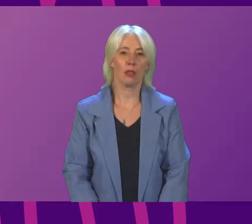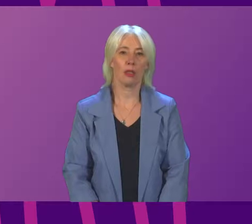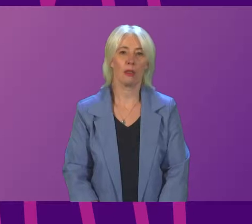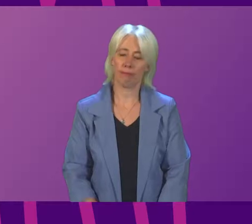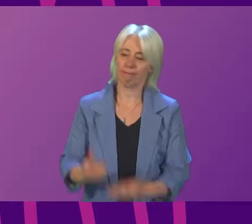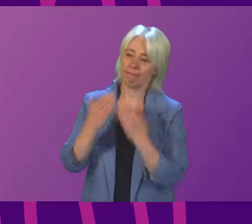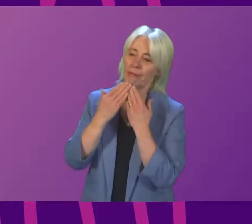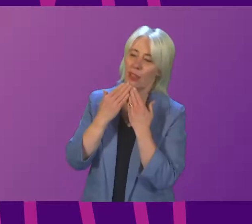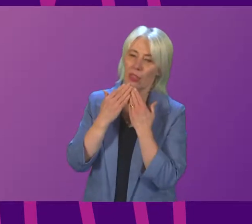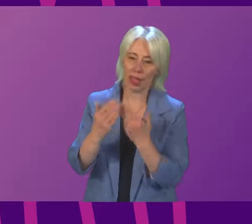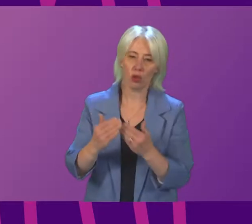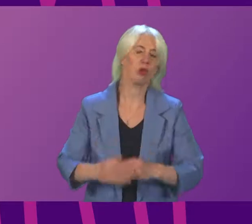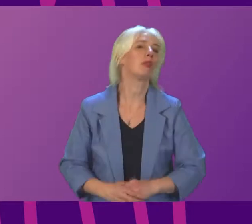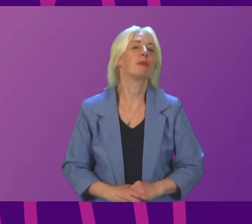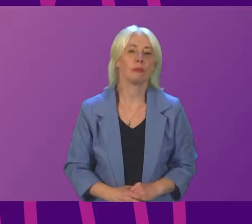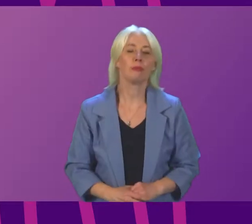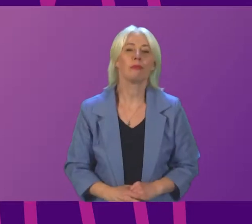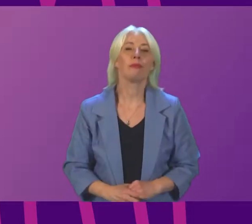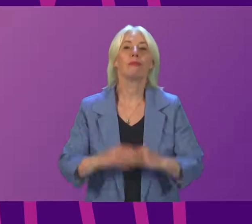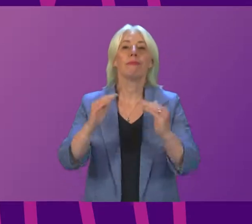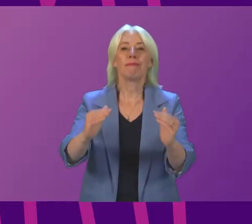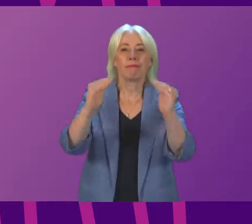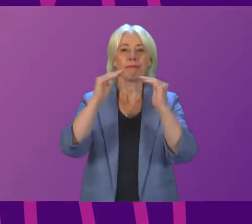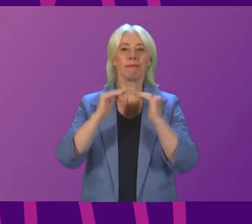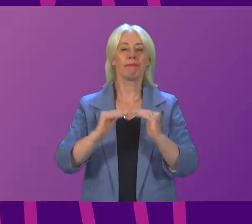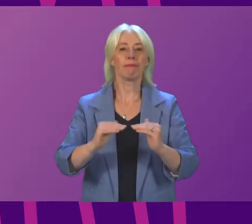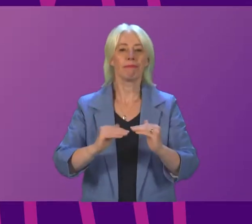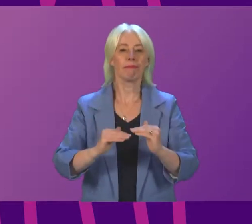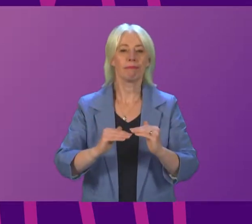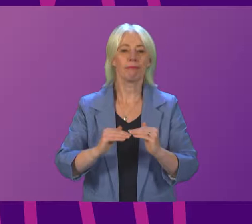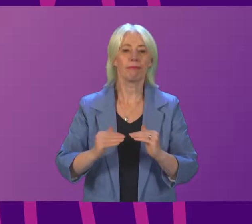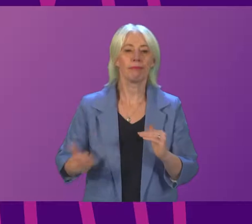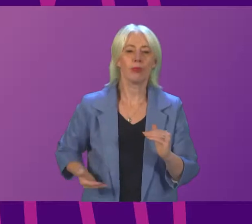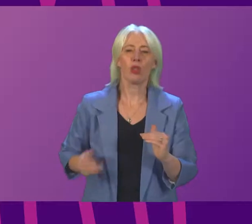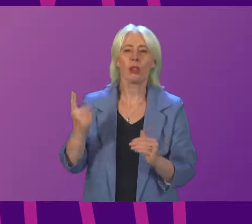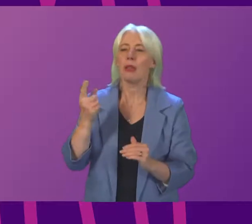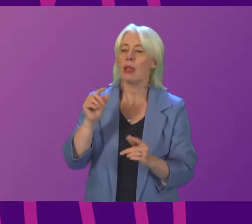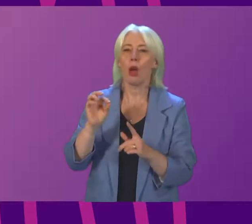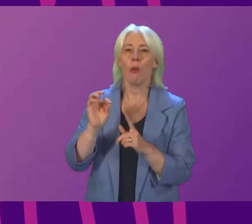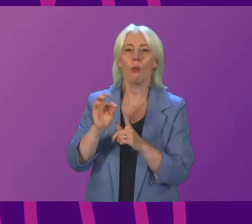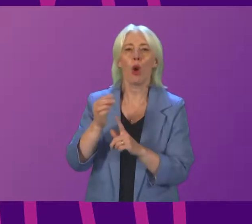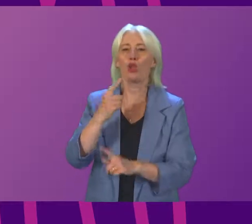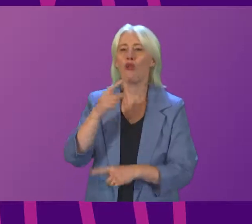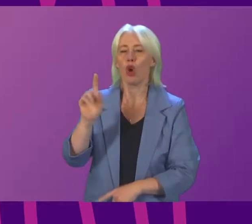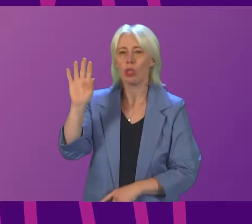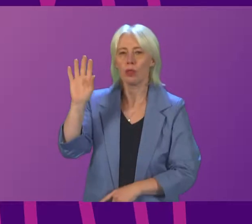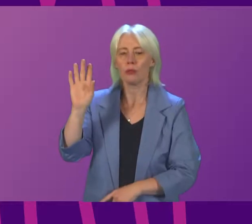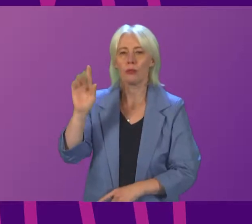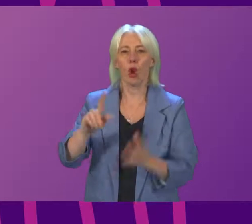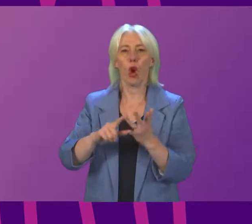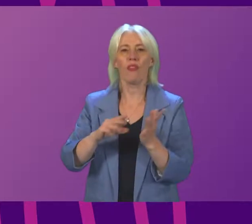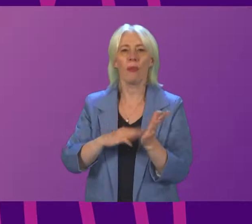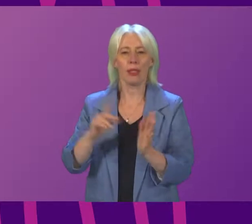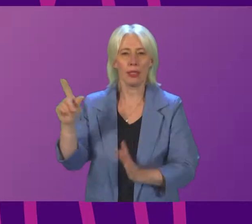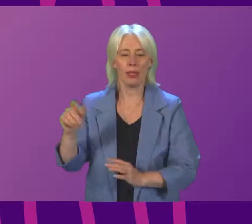Thank you, Reverend Coleman. The next item of business, Point of Order, Oliver Mundell. Thank you, President